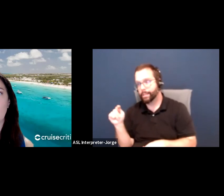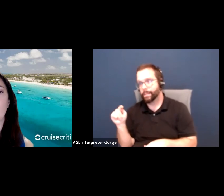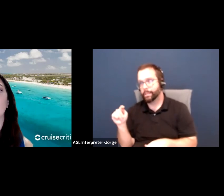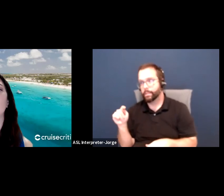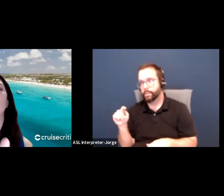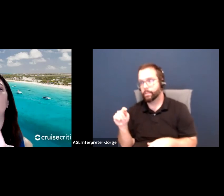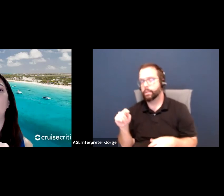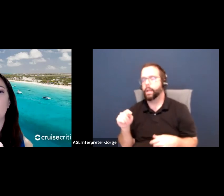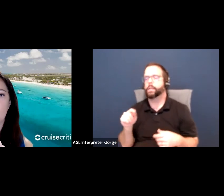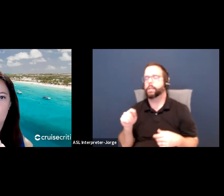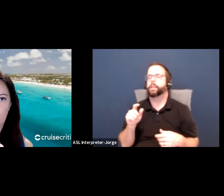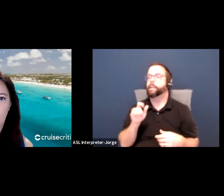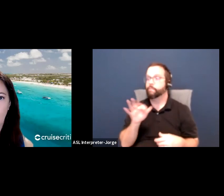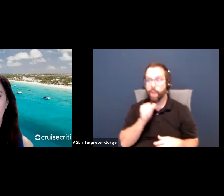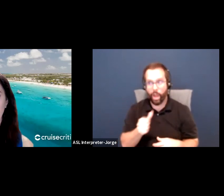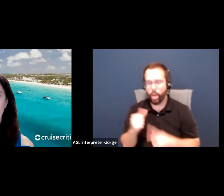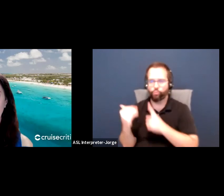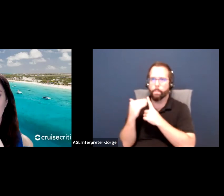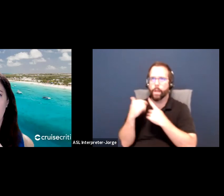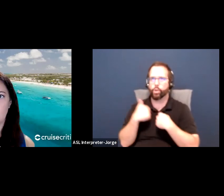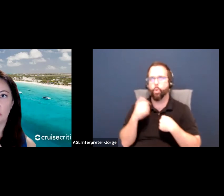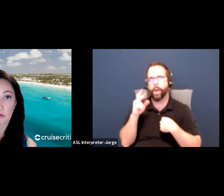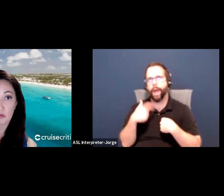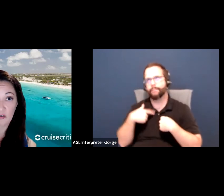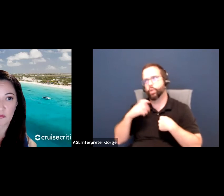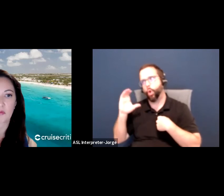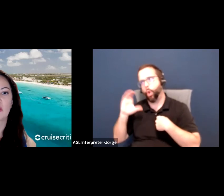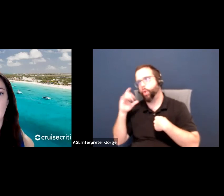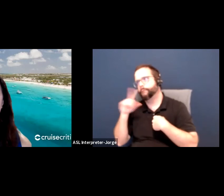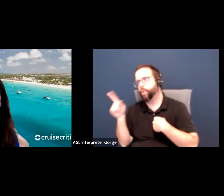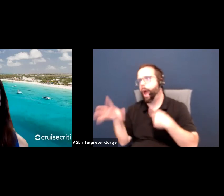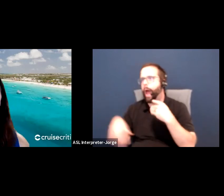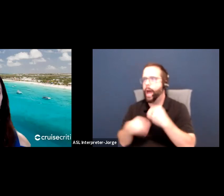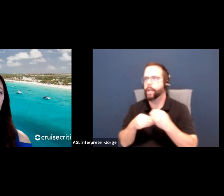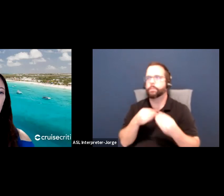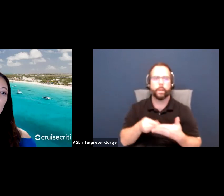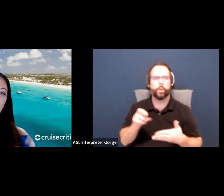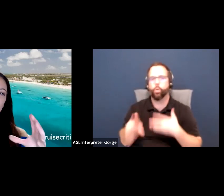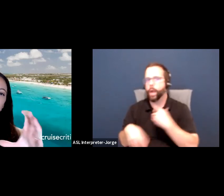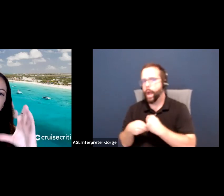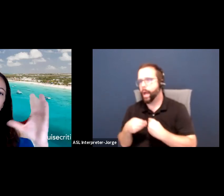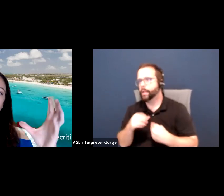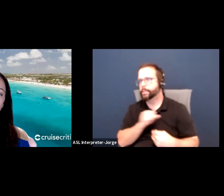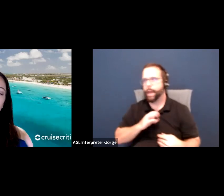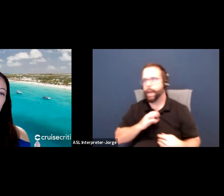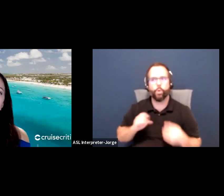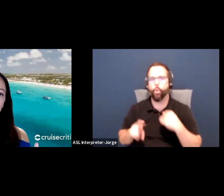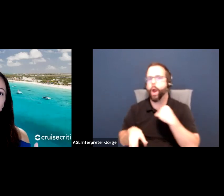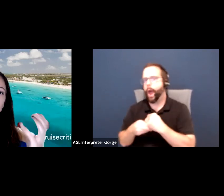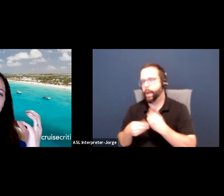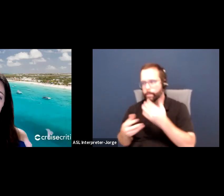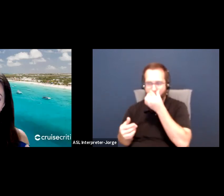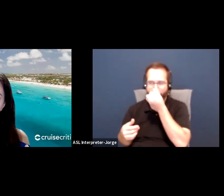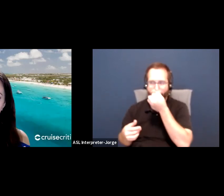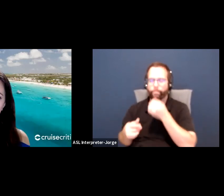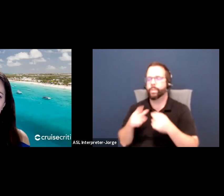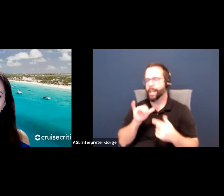this part of it. I need to make sure that I bring in these other staff members, things like that. But basically, this is just an example